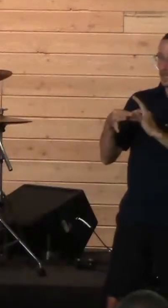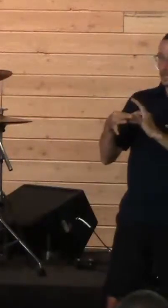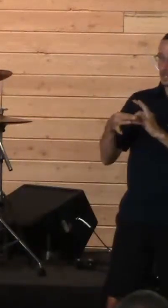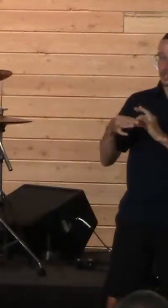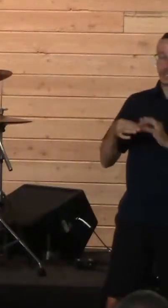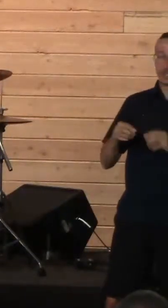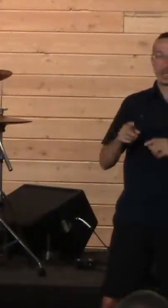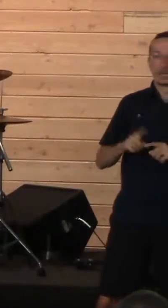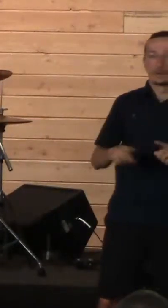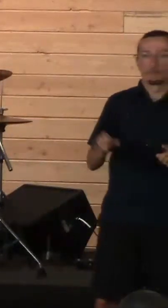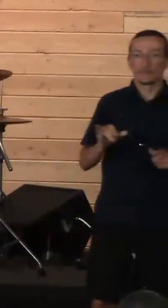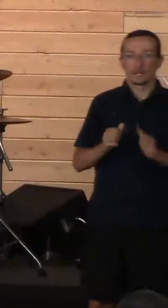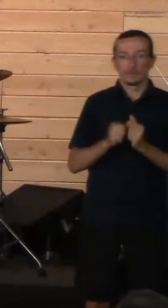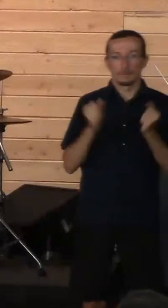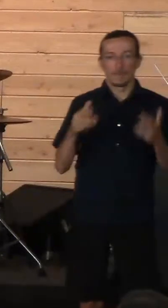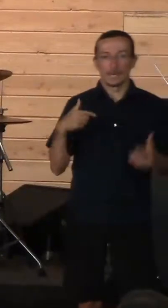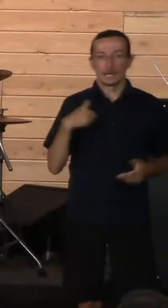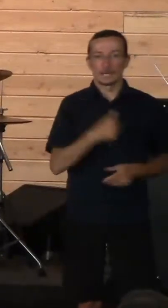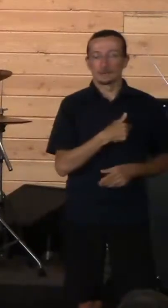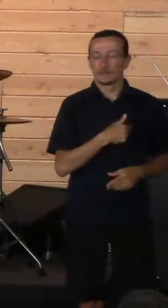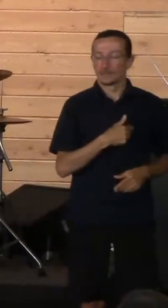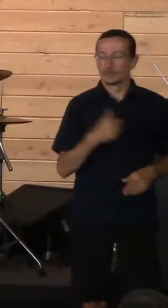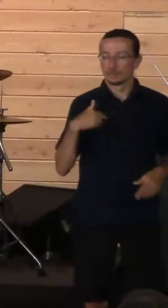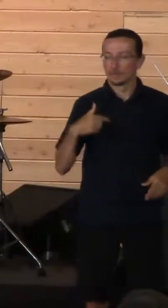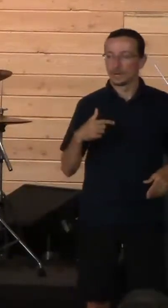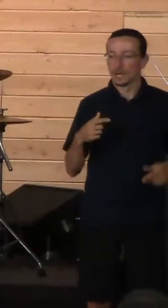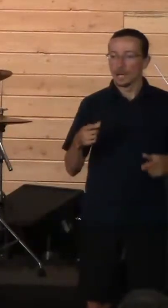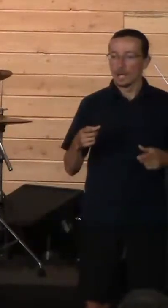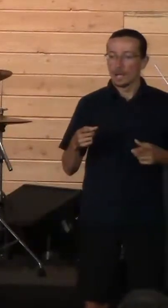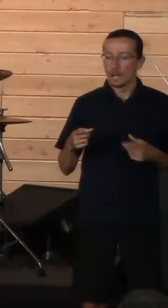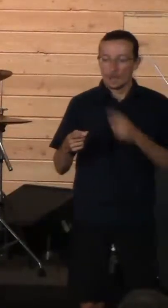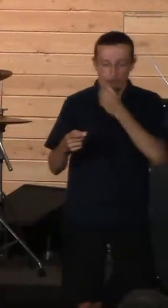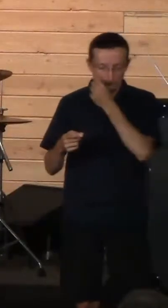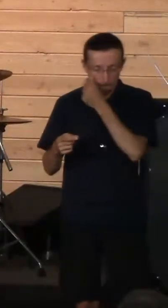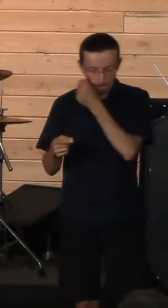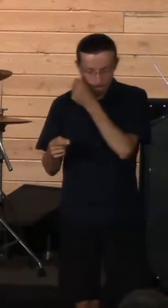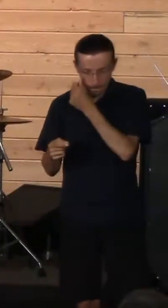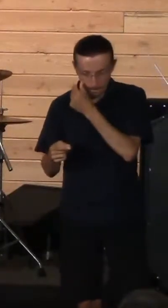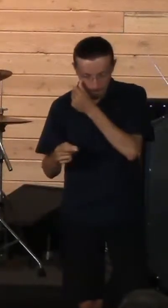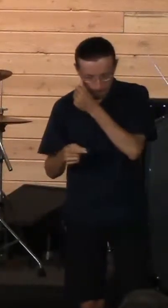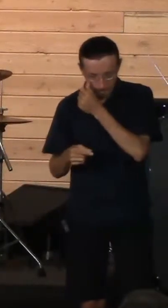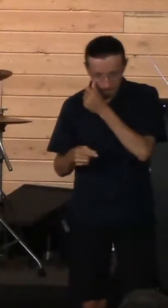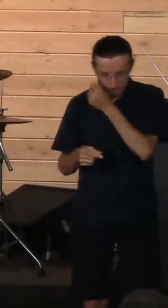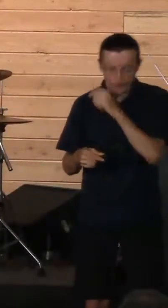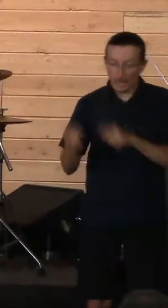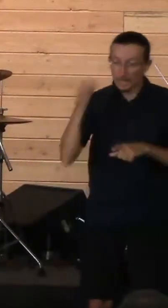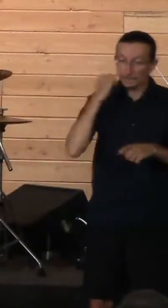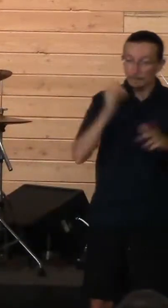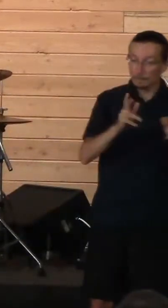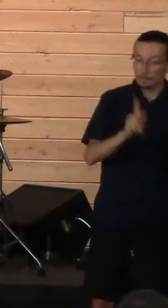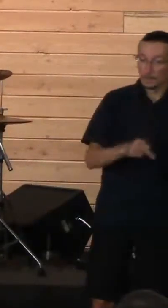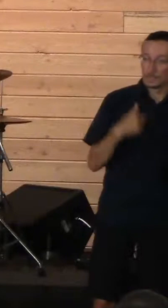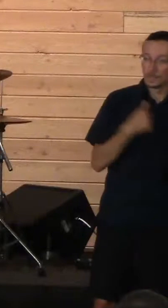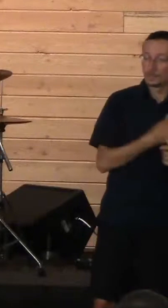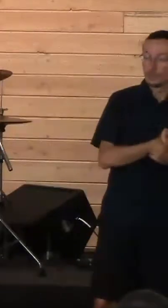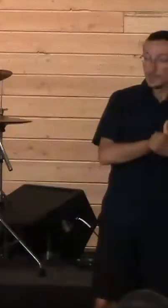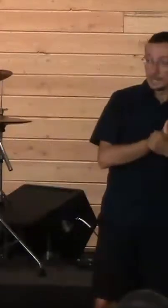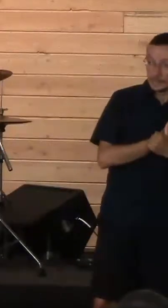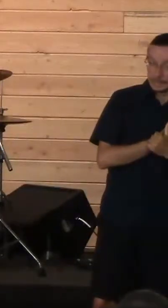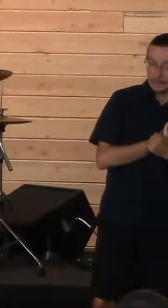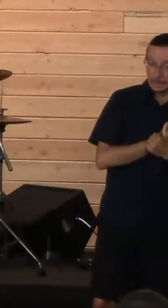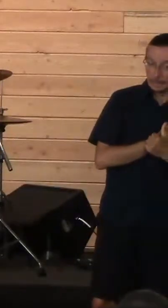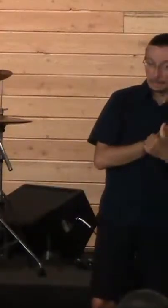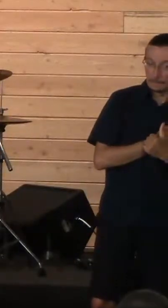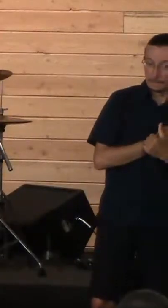disenfranchised feeling that happens when the same person that we love is also the person that